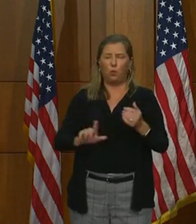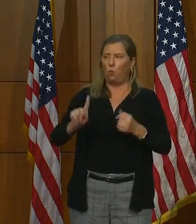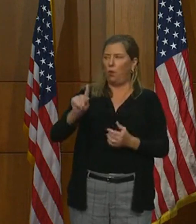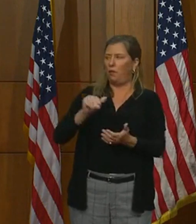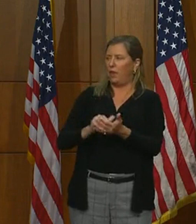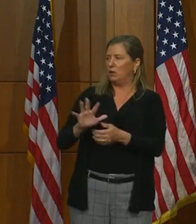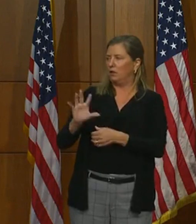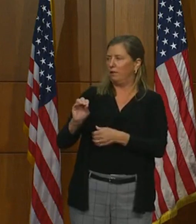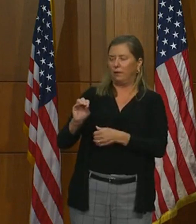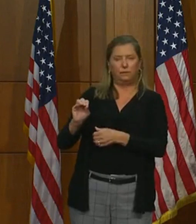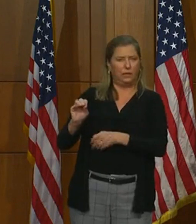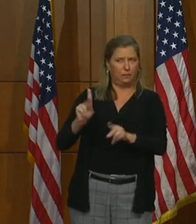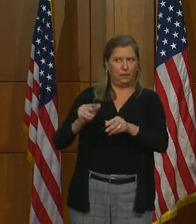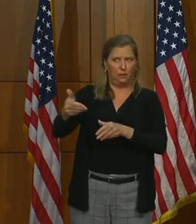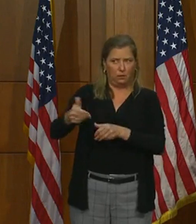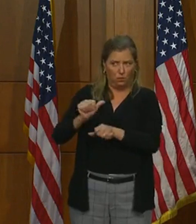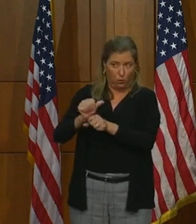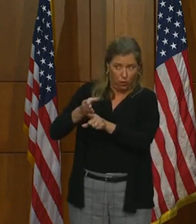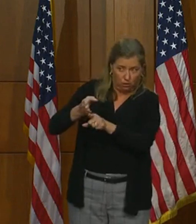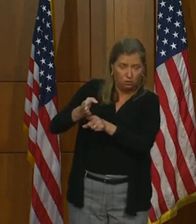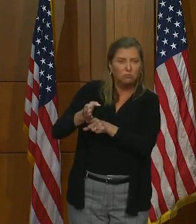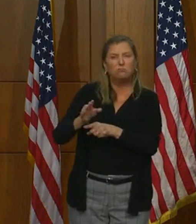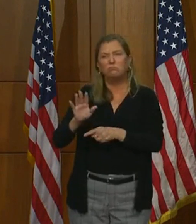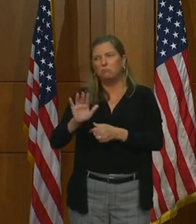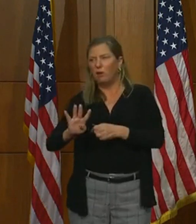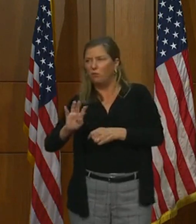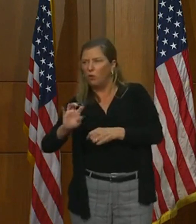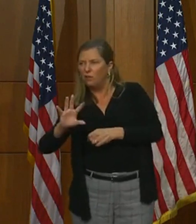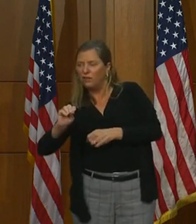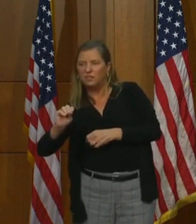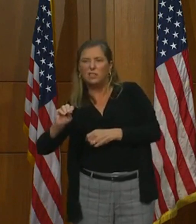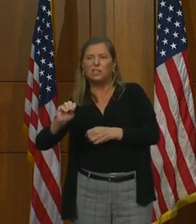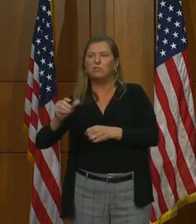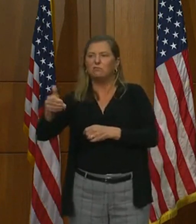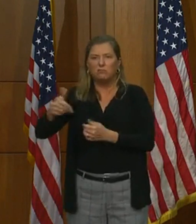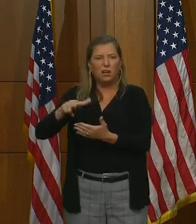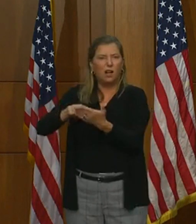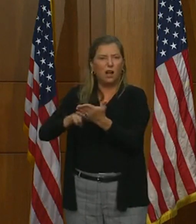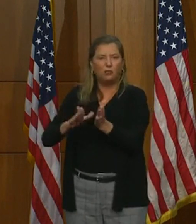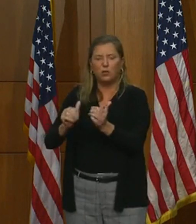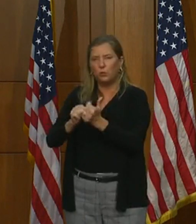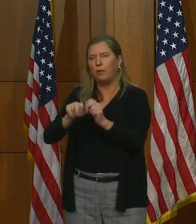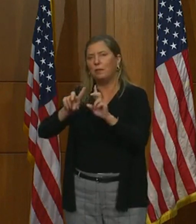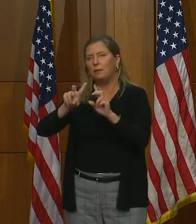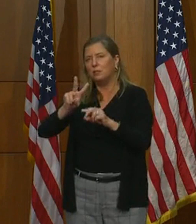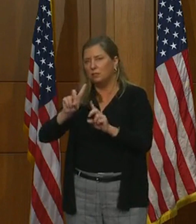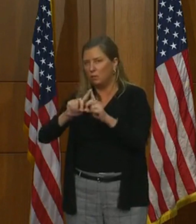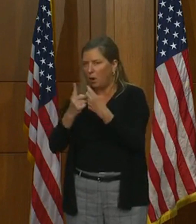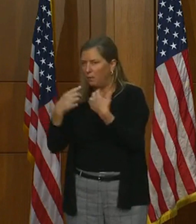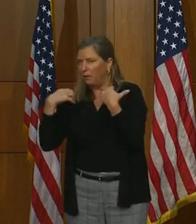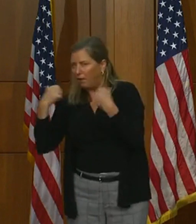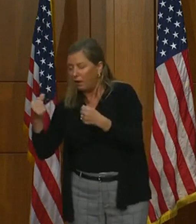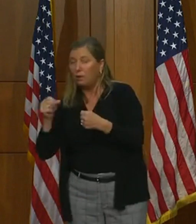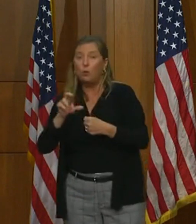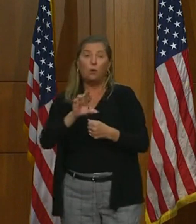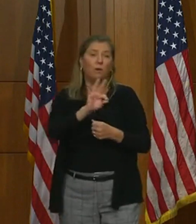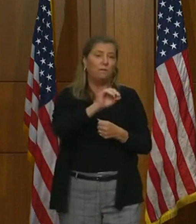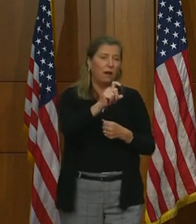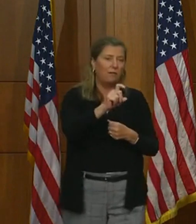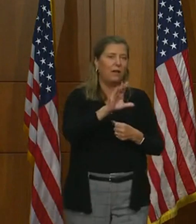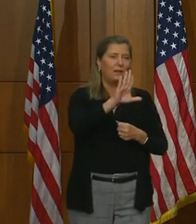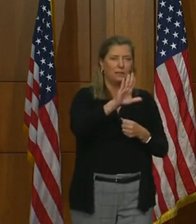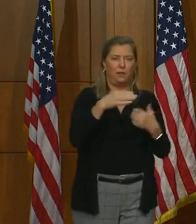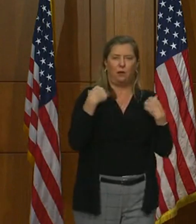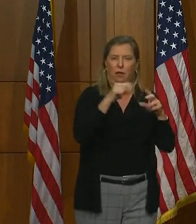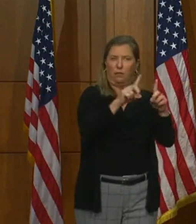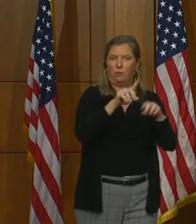About 400 of those are contractors between contracted with the Virginia Department of Health or with the Fairfax and Arlington Health